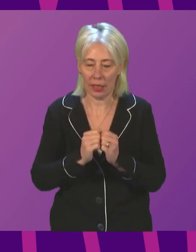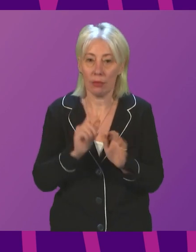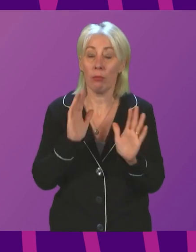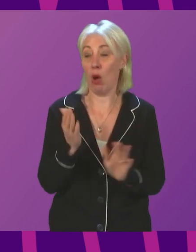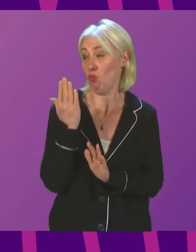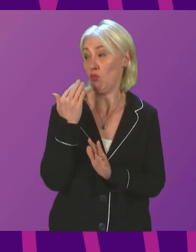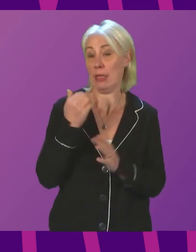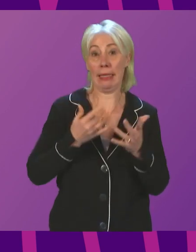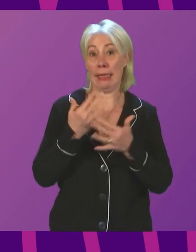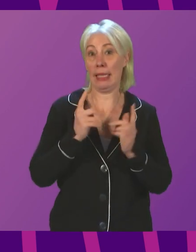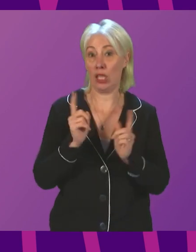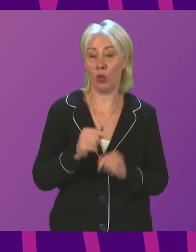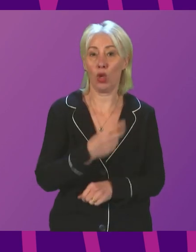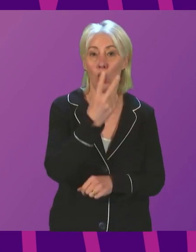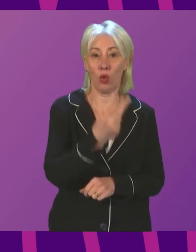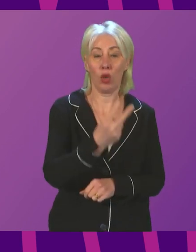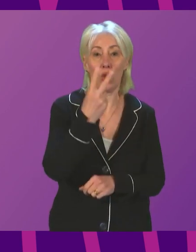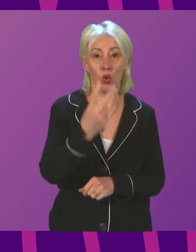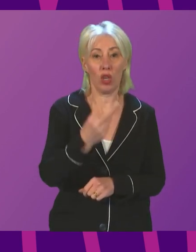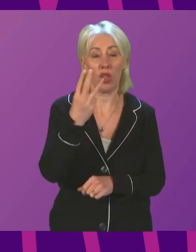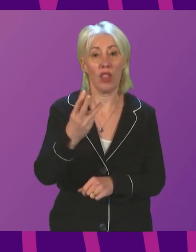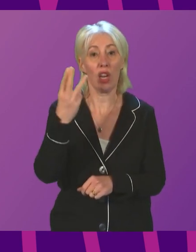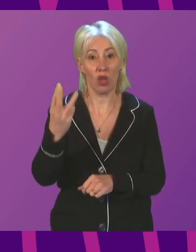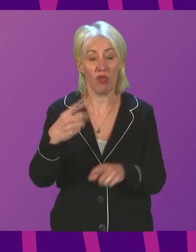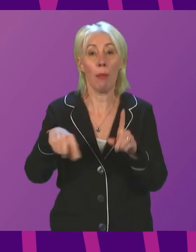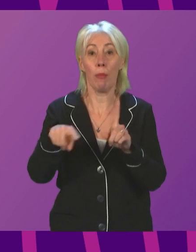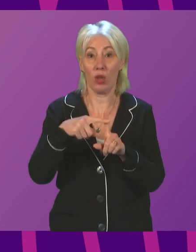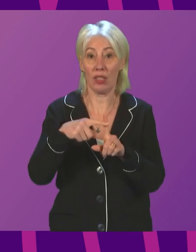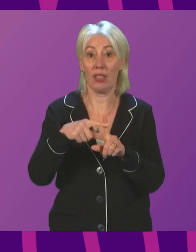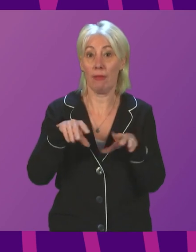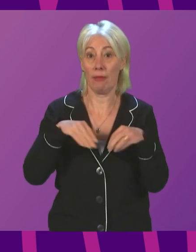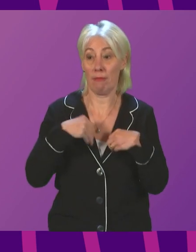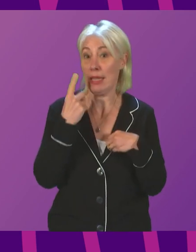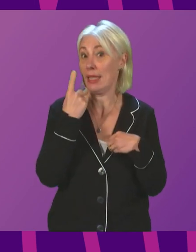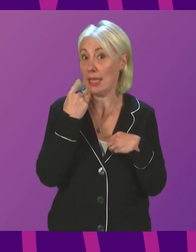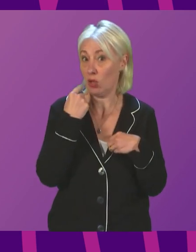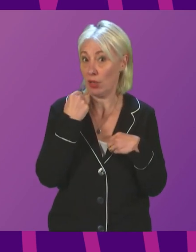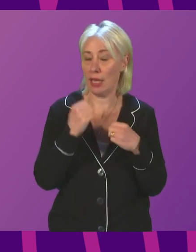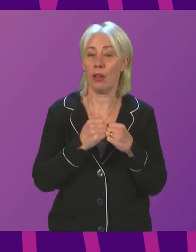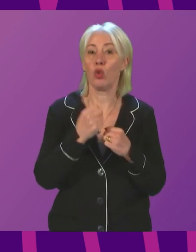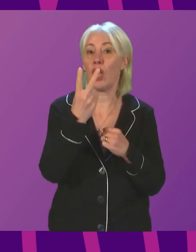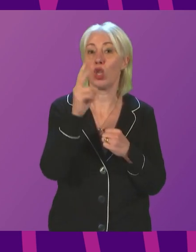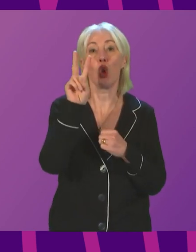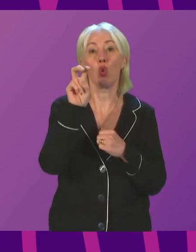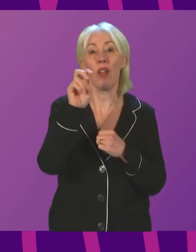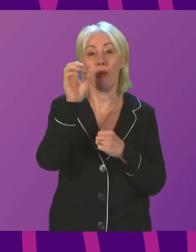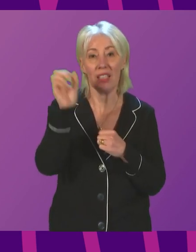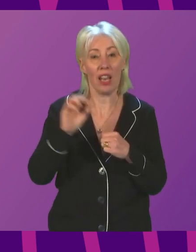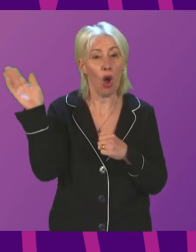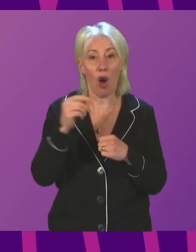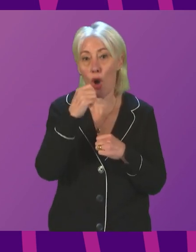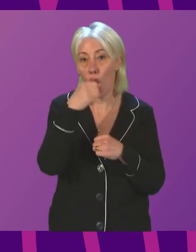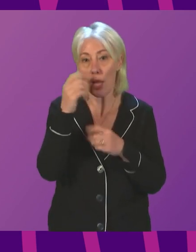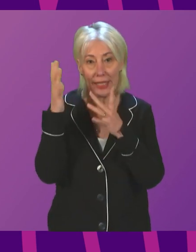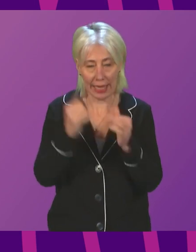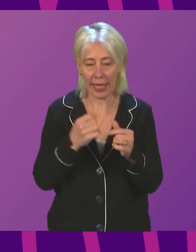statistics. 2,233 positive cases were reported yesterday, 12% of all tests conducted were